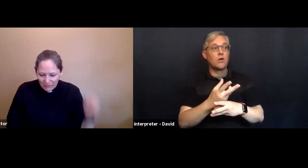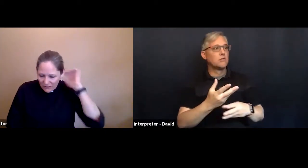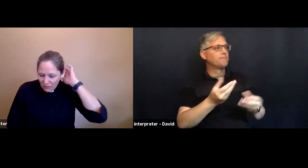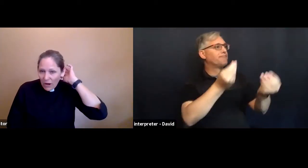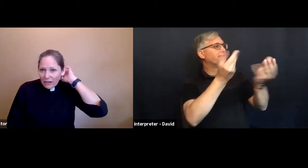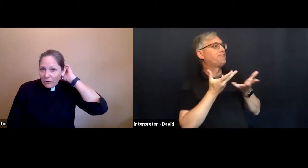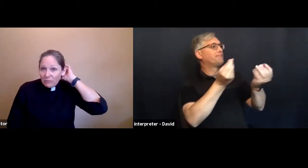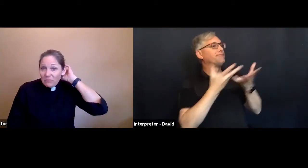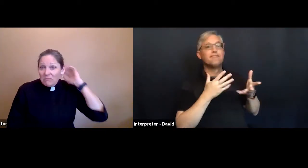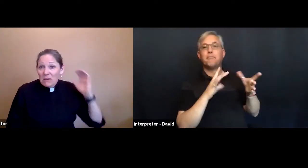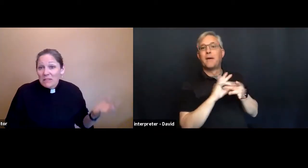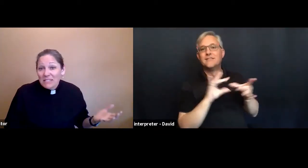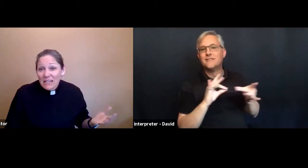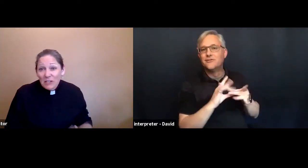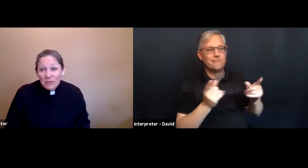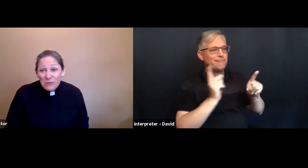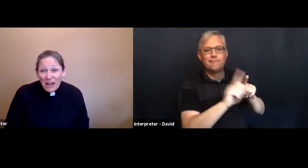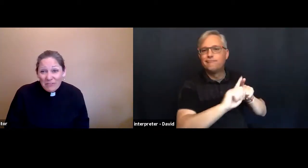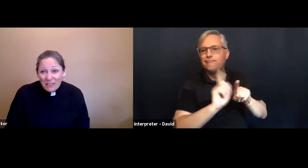well I don't maybe they say you're too heavy